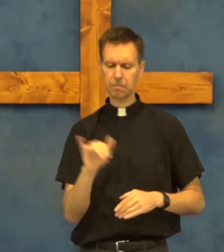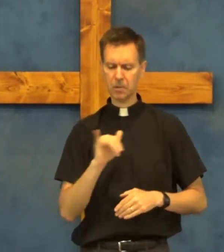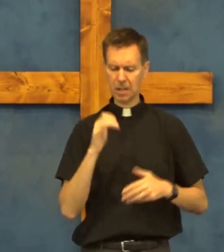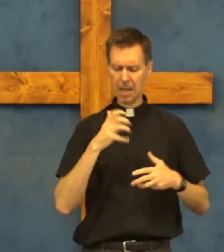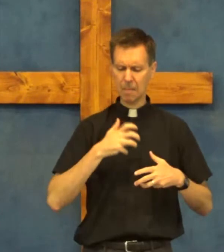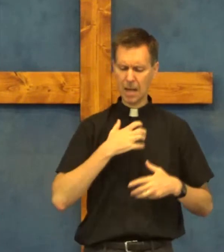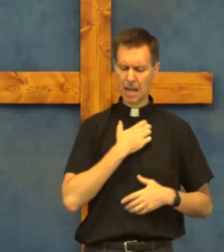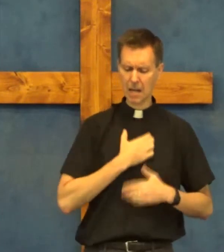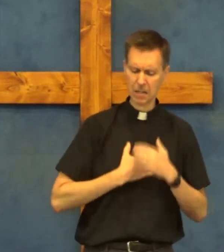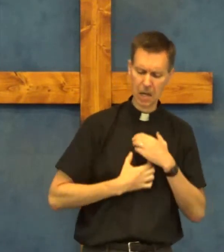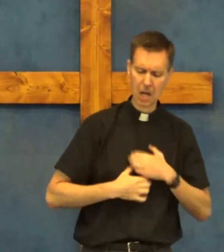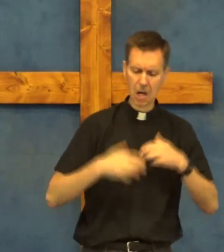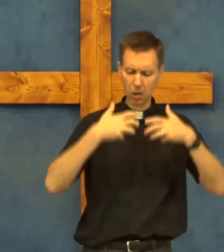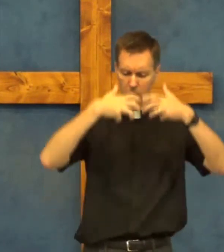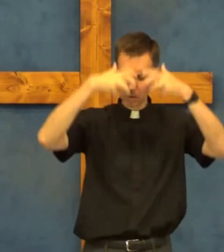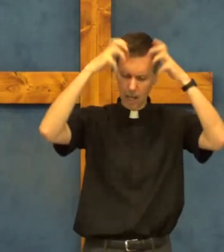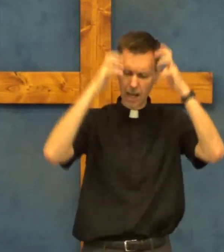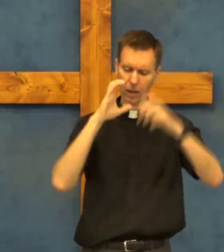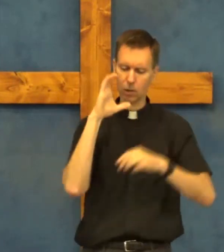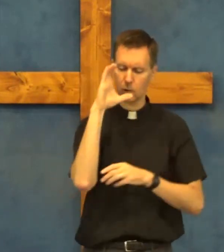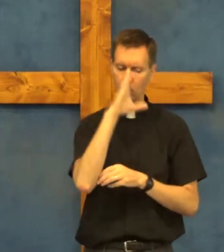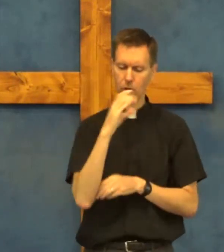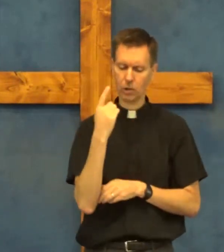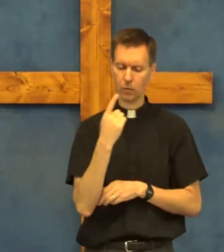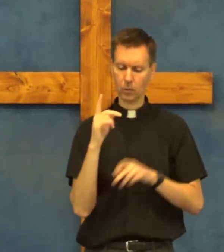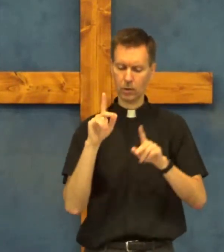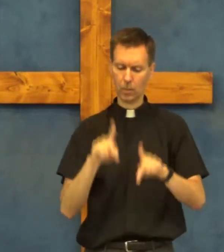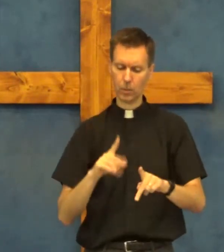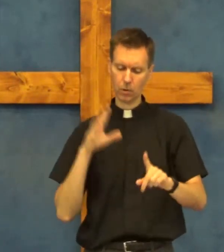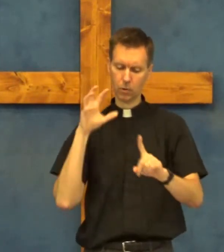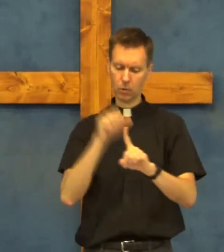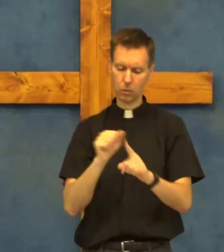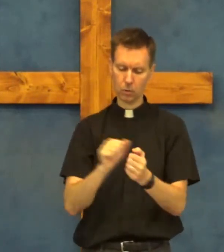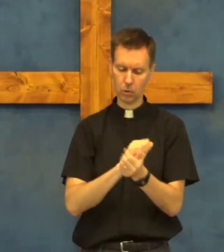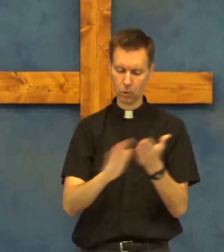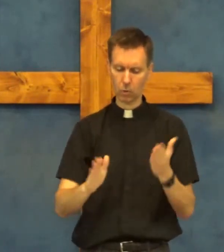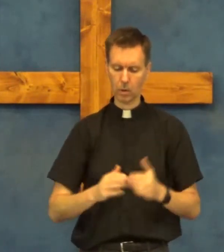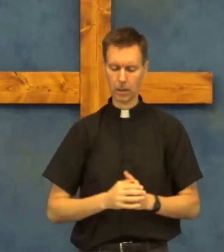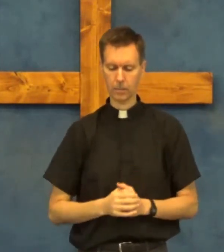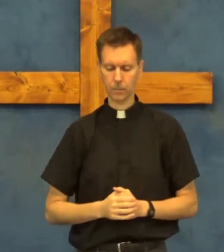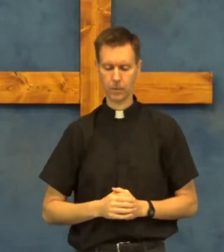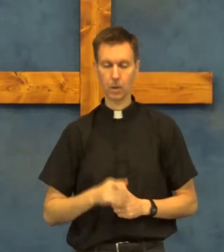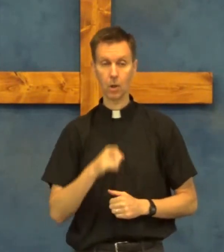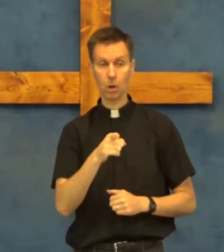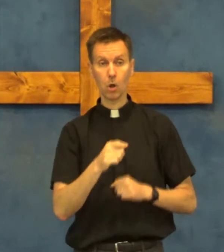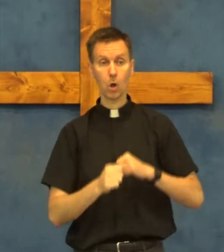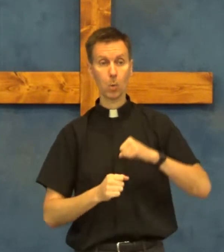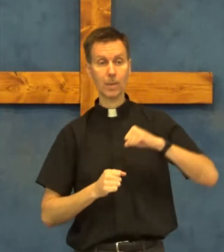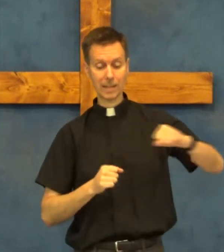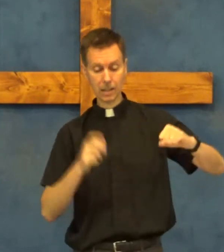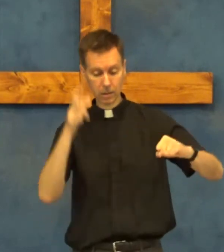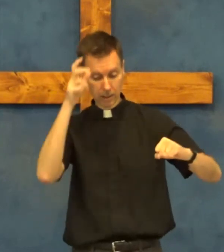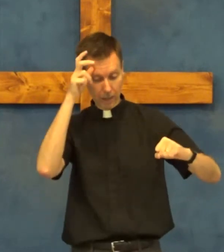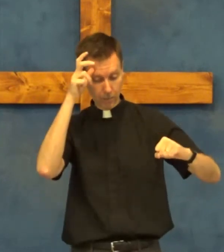same as a hungry lion searching for some person to destroy resist the devil